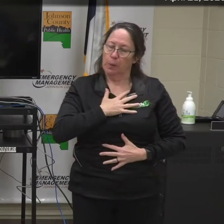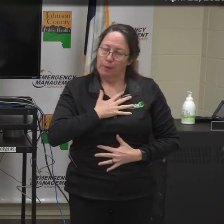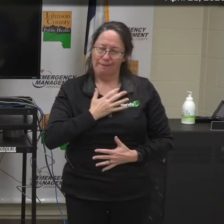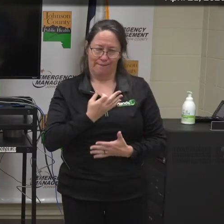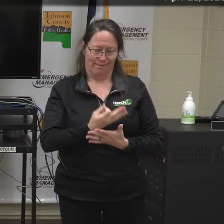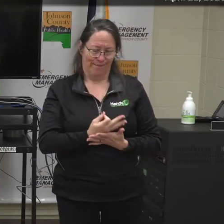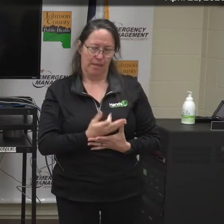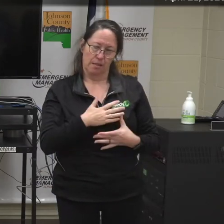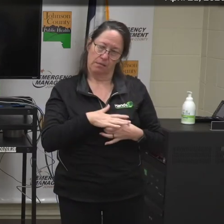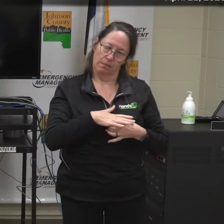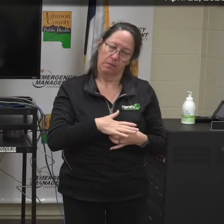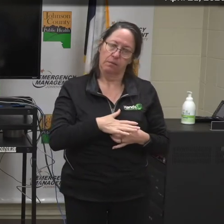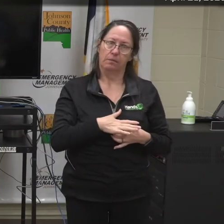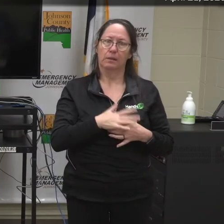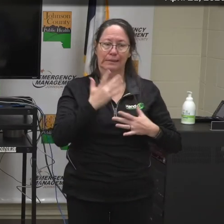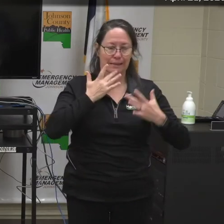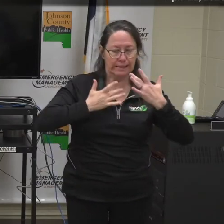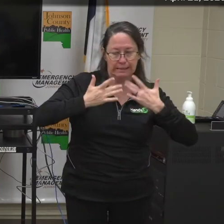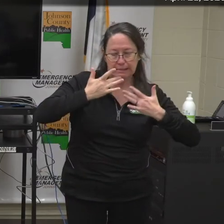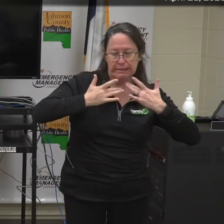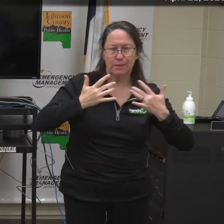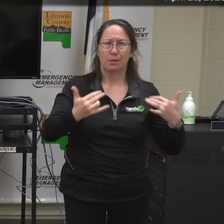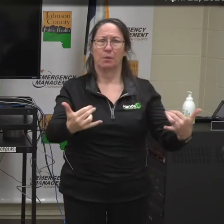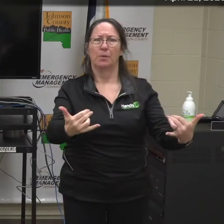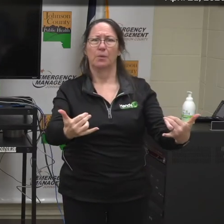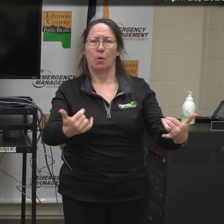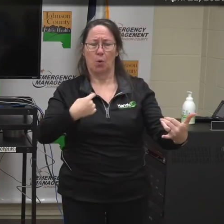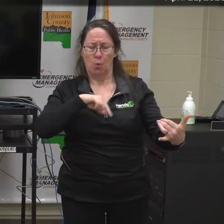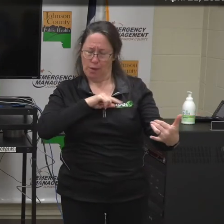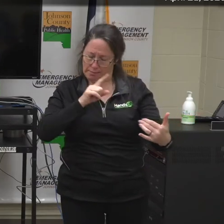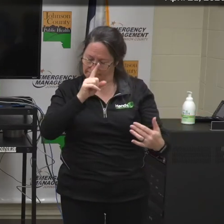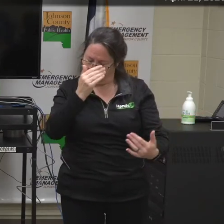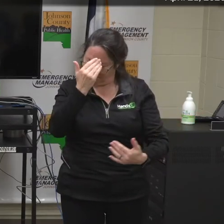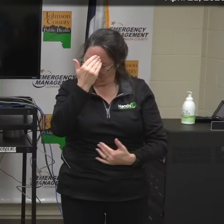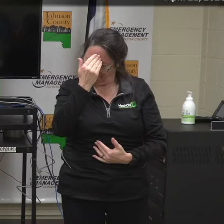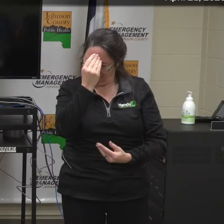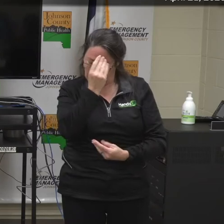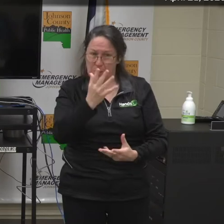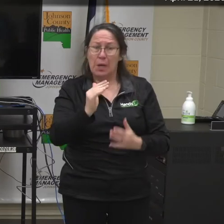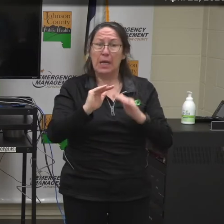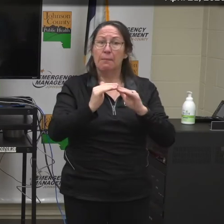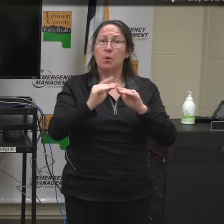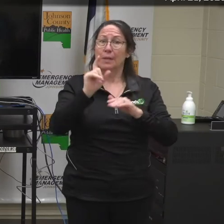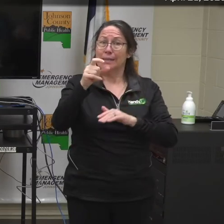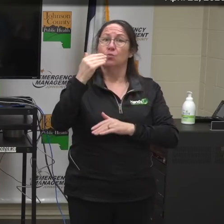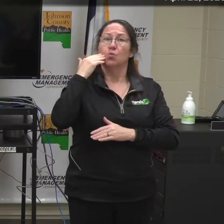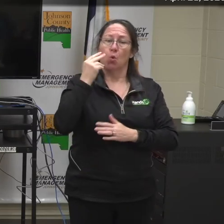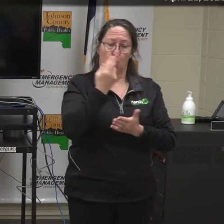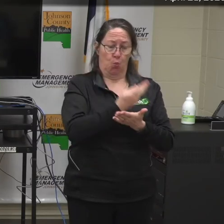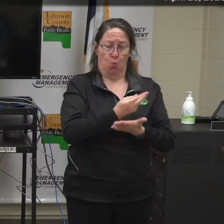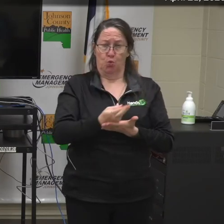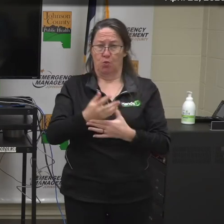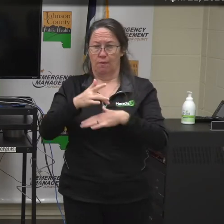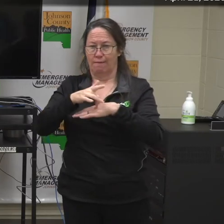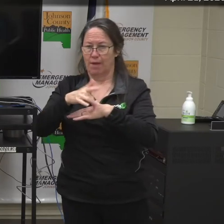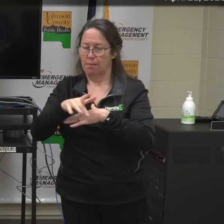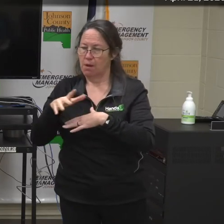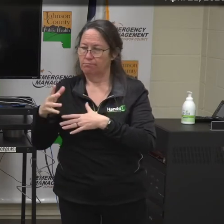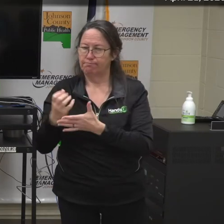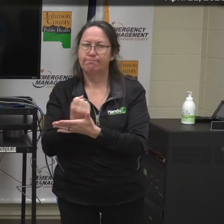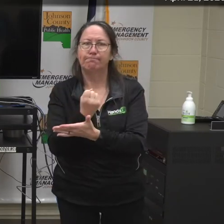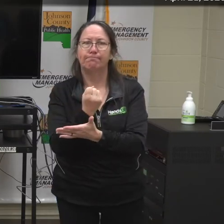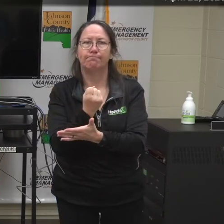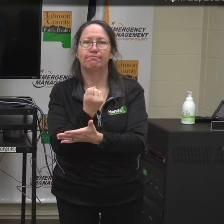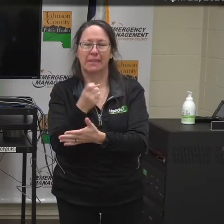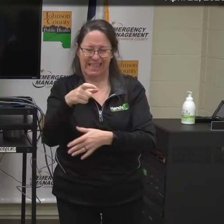financial strain during this pandemic. We want to ensure that the community is aware of resources available to help you through this difficult time.